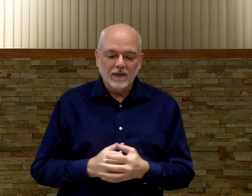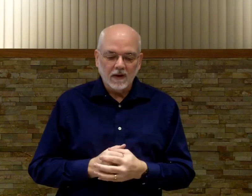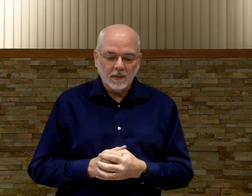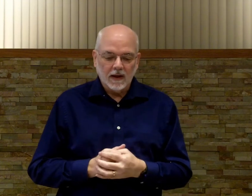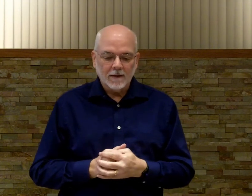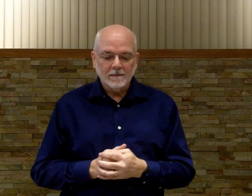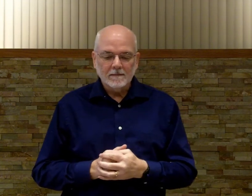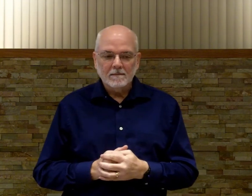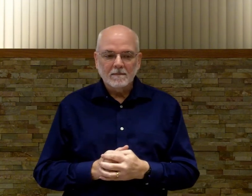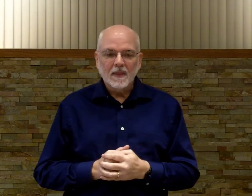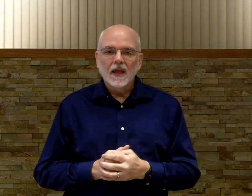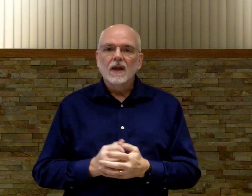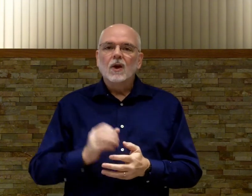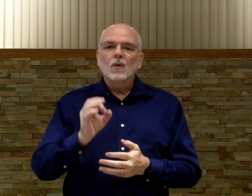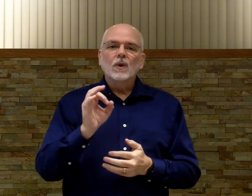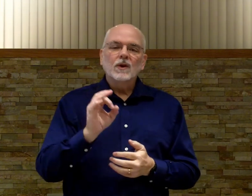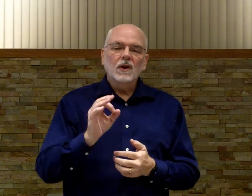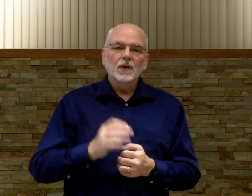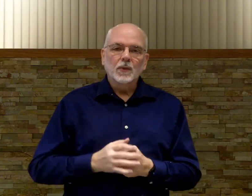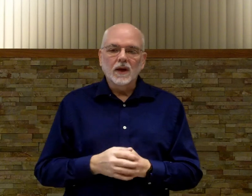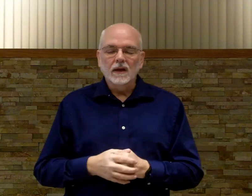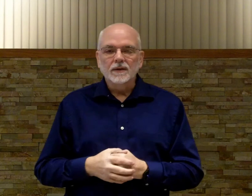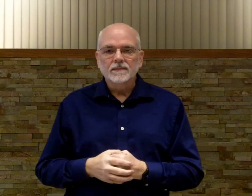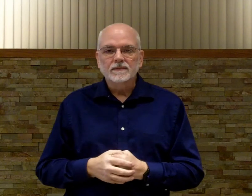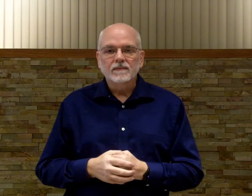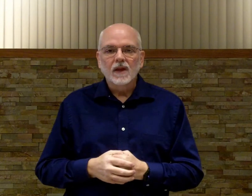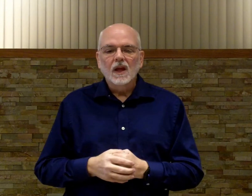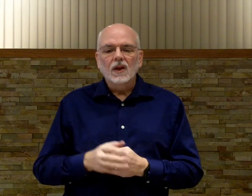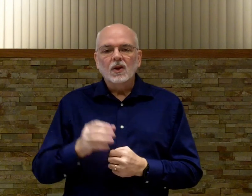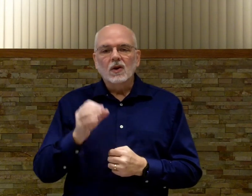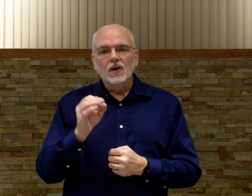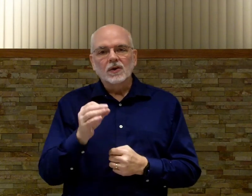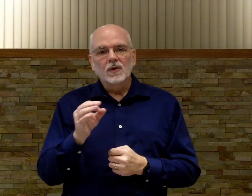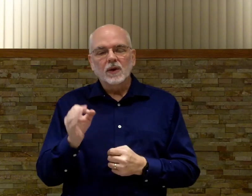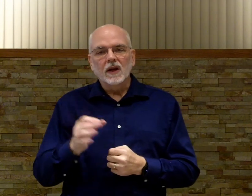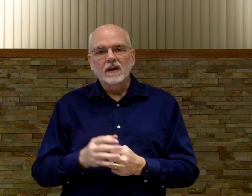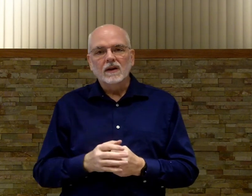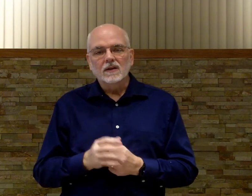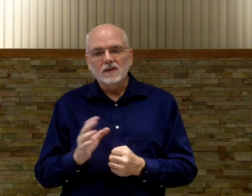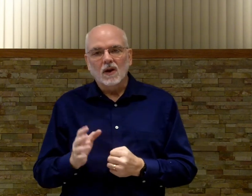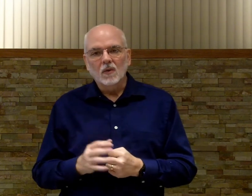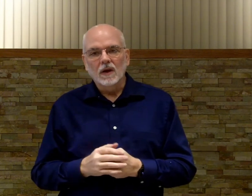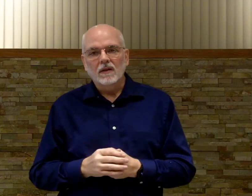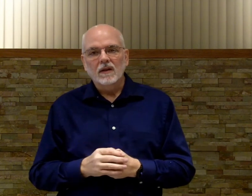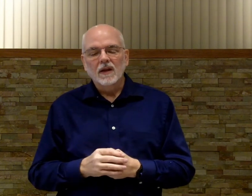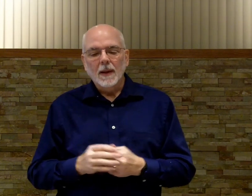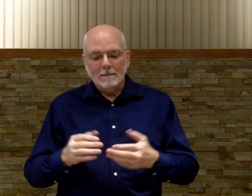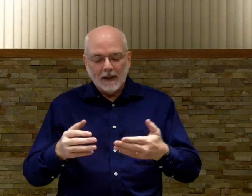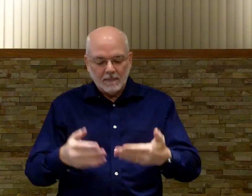fingerspelling. When you learn to read you learn to read to start with by